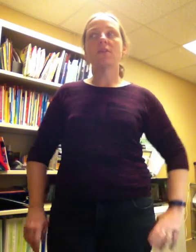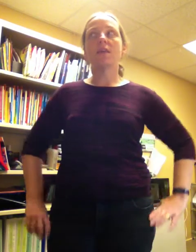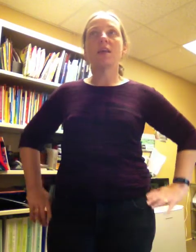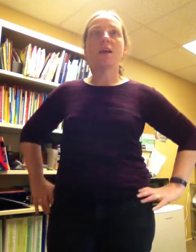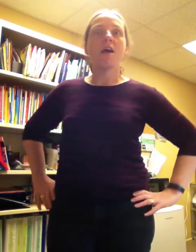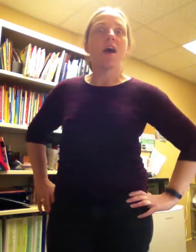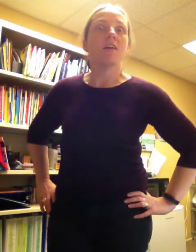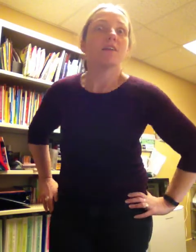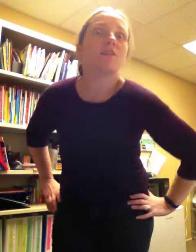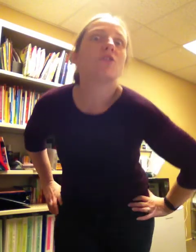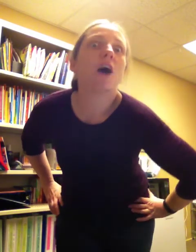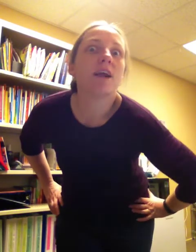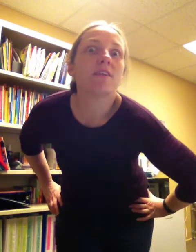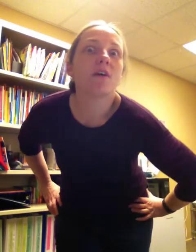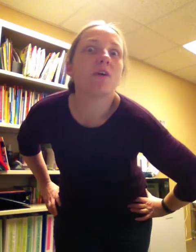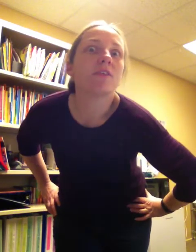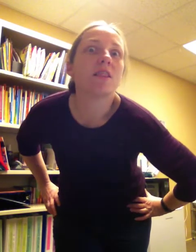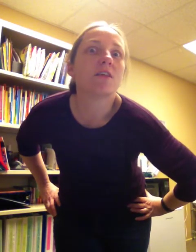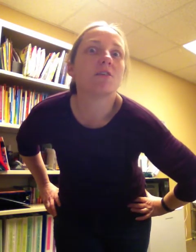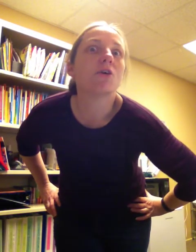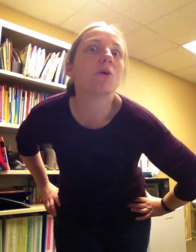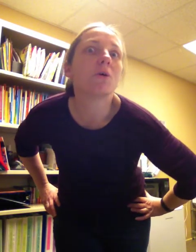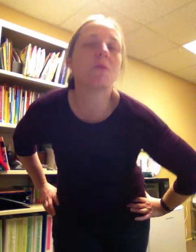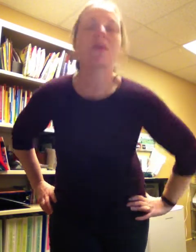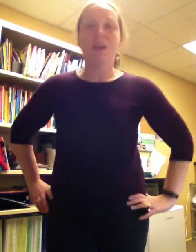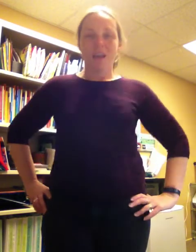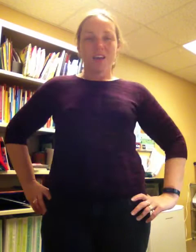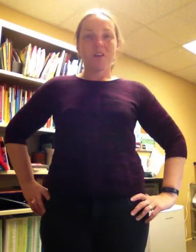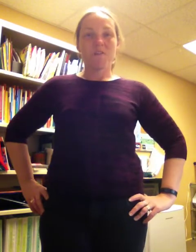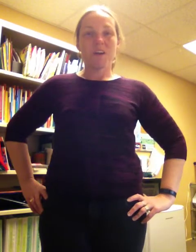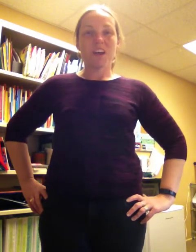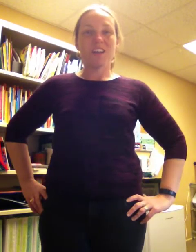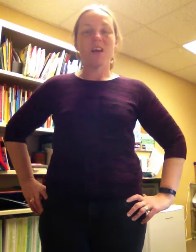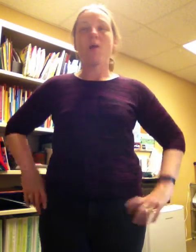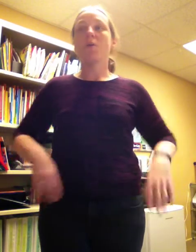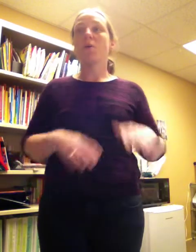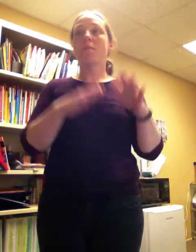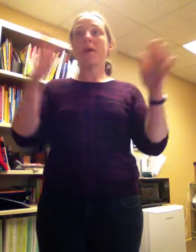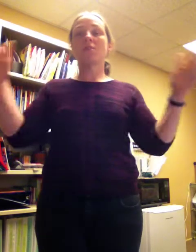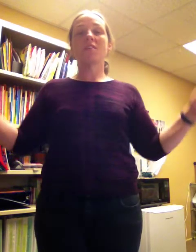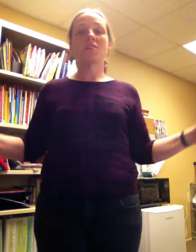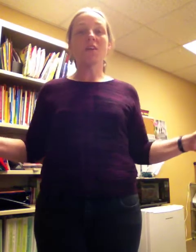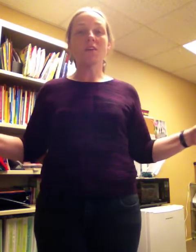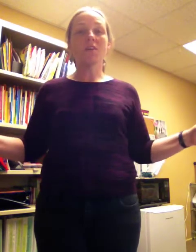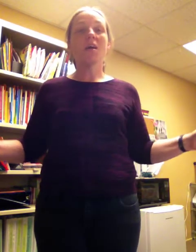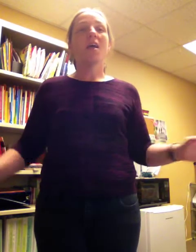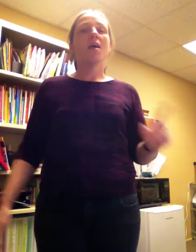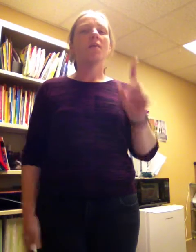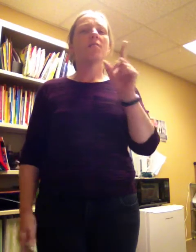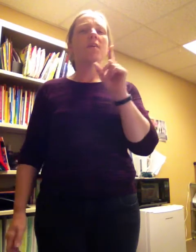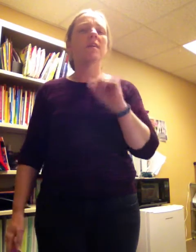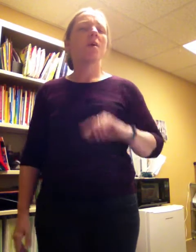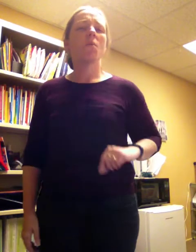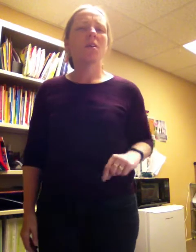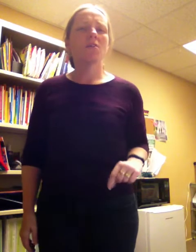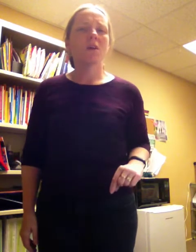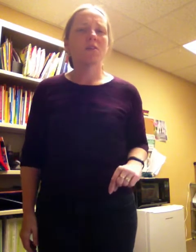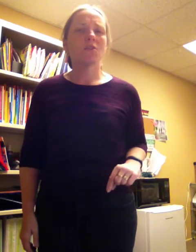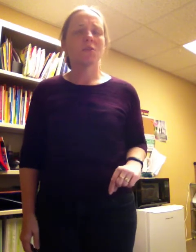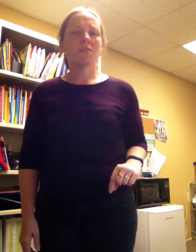see dinosaurs in the zoo. Are you ready? I hope we all go back to our circle. I'm going to find our one dinosaur to